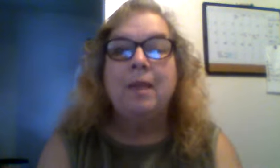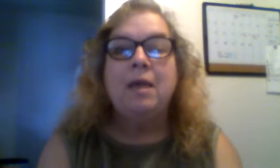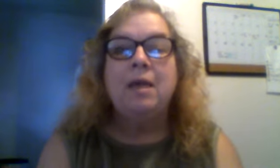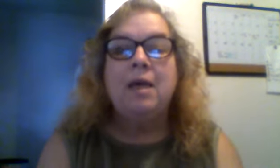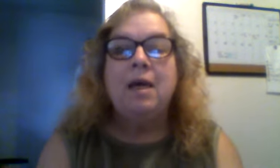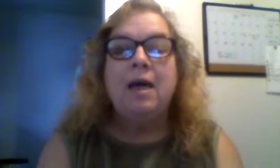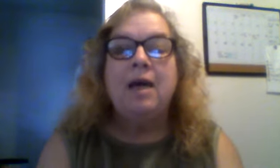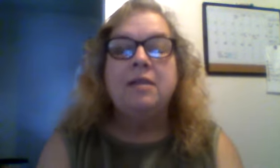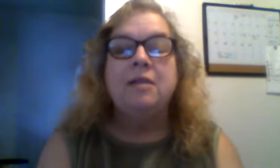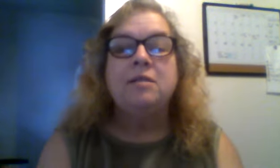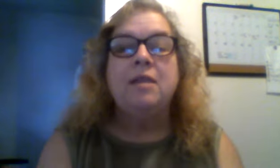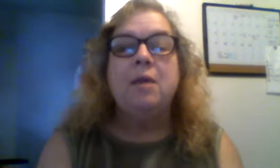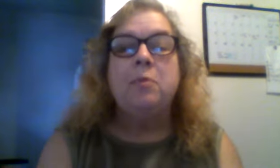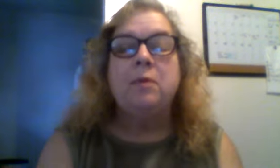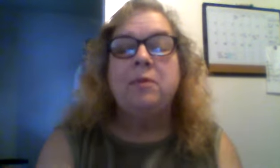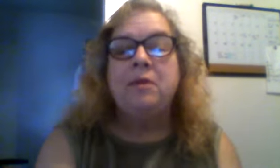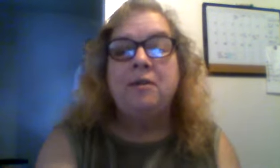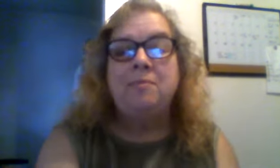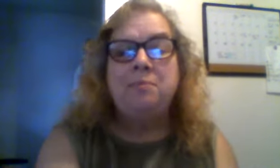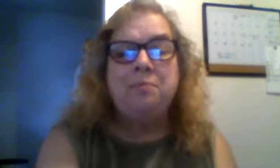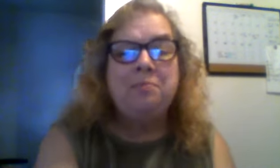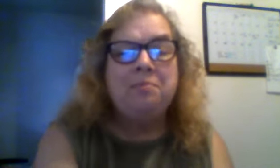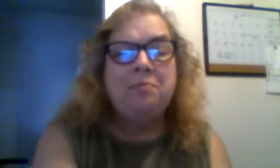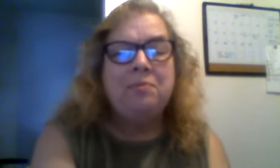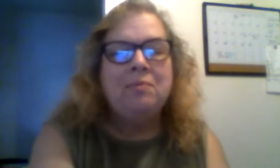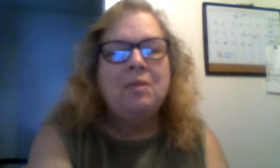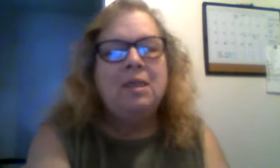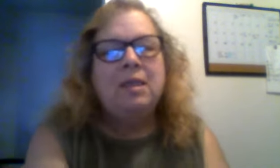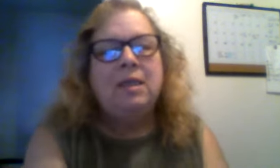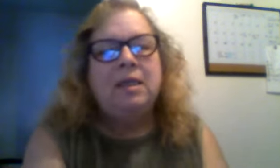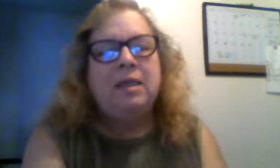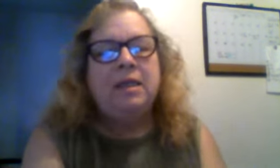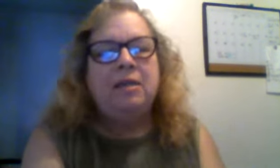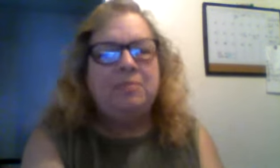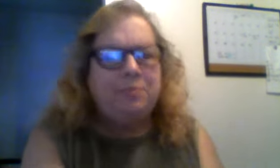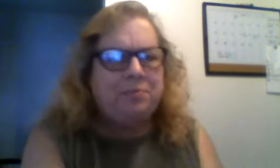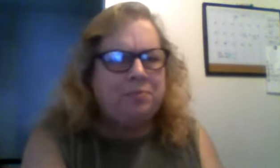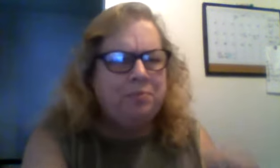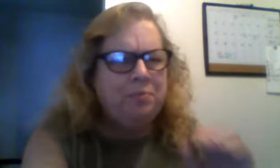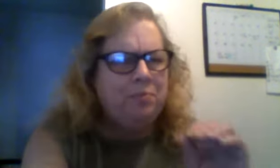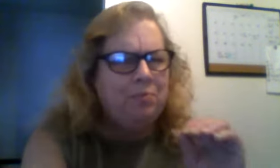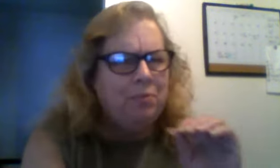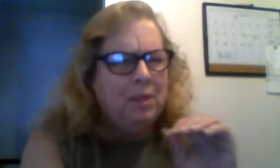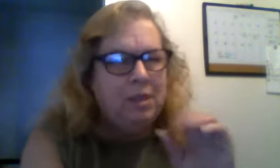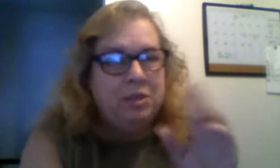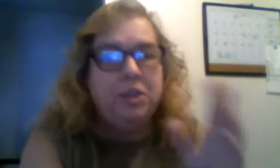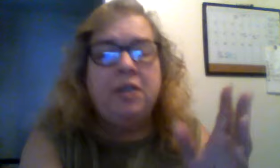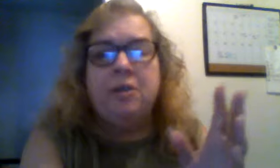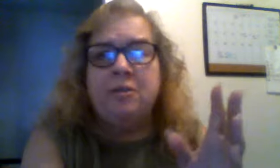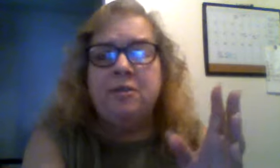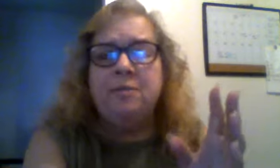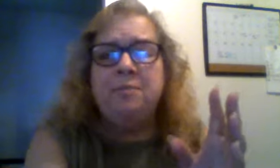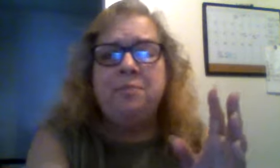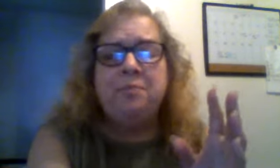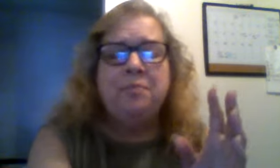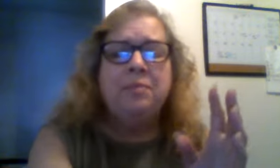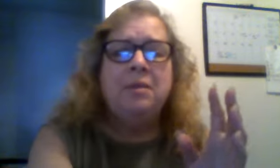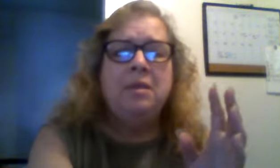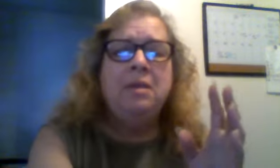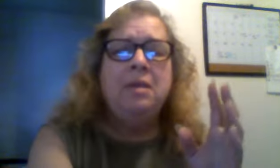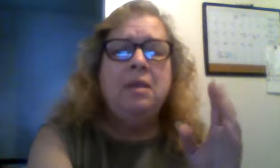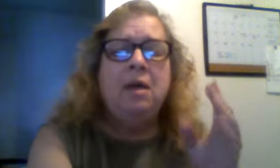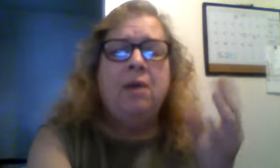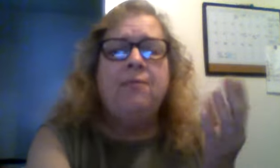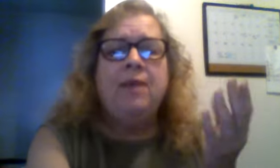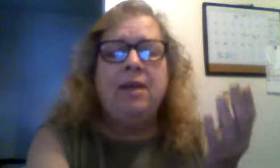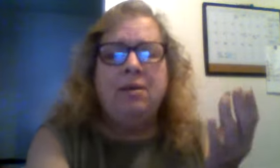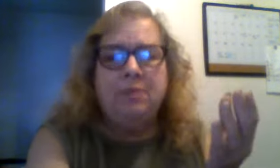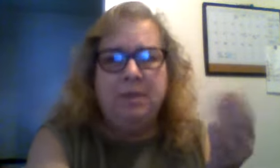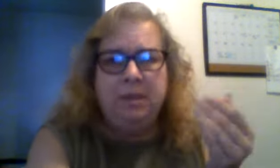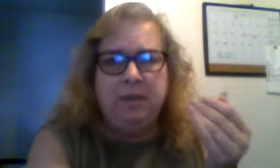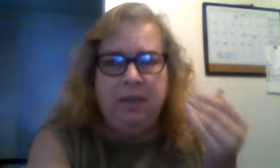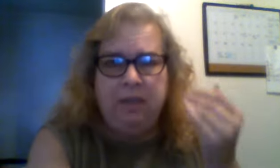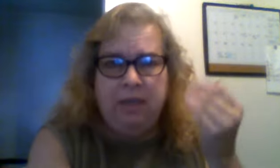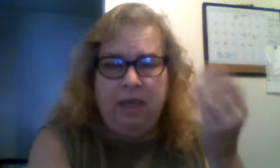hi there's life for her now jiggers are found in the